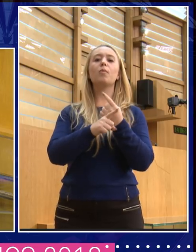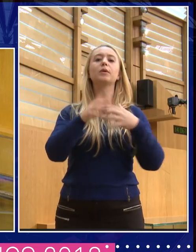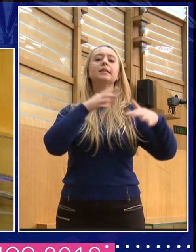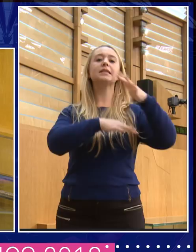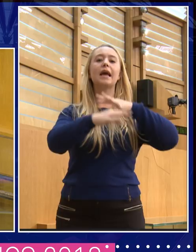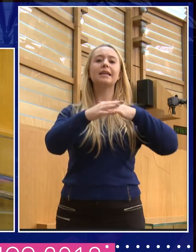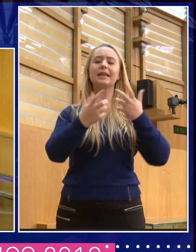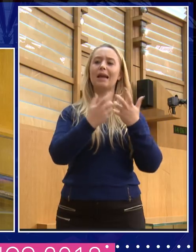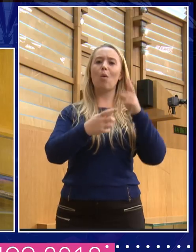talked already about, um,